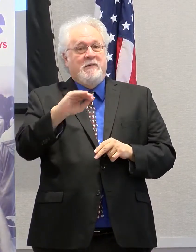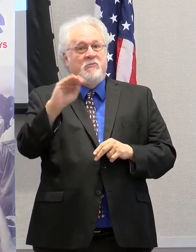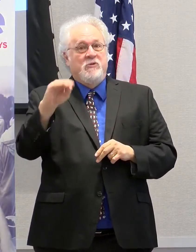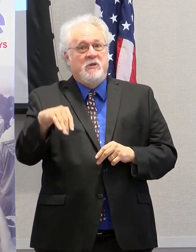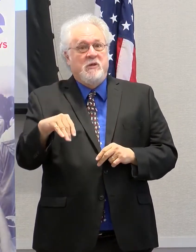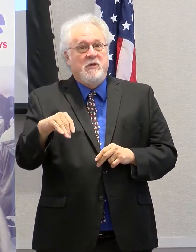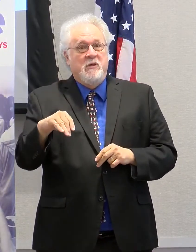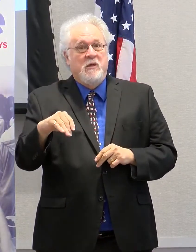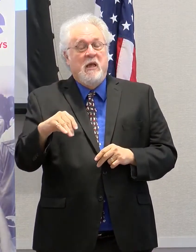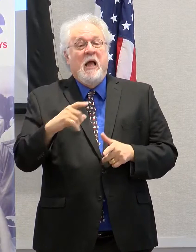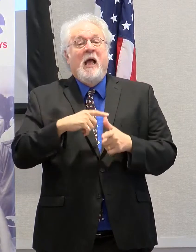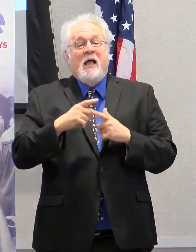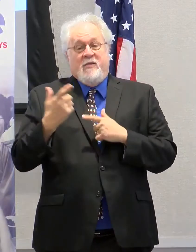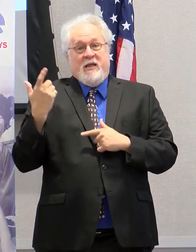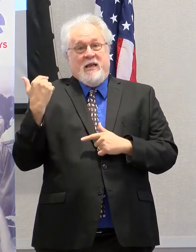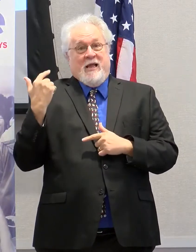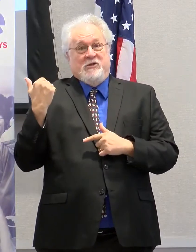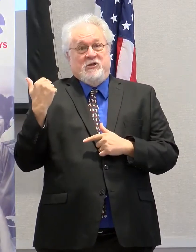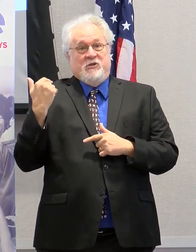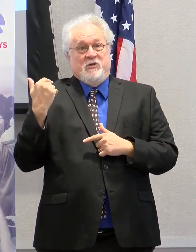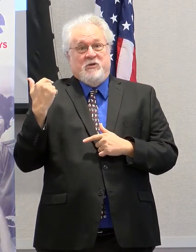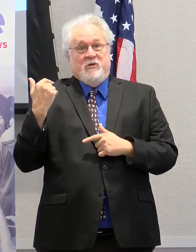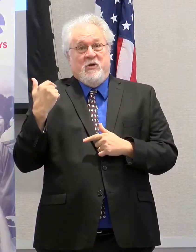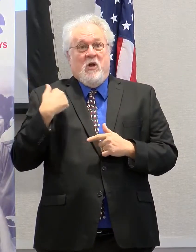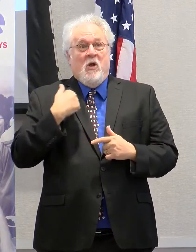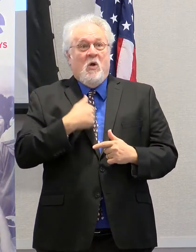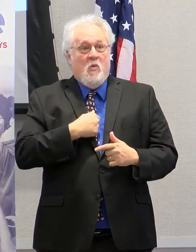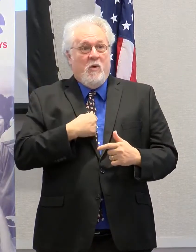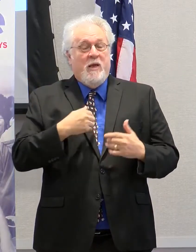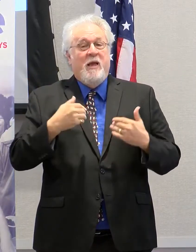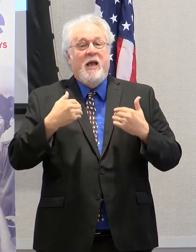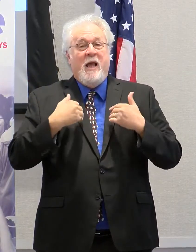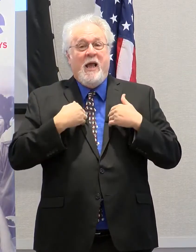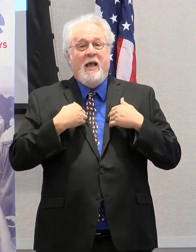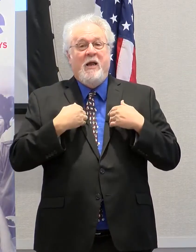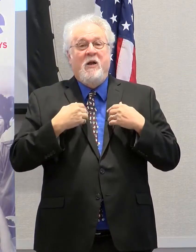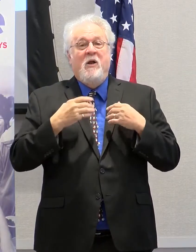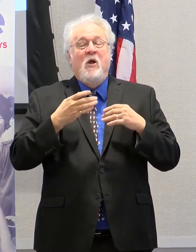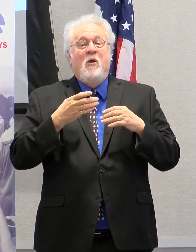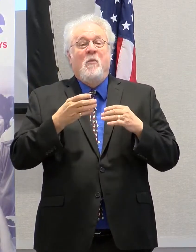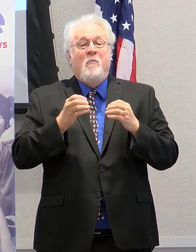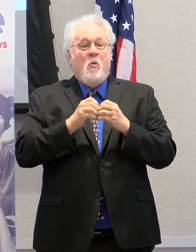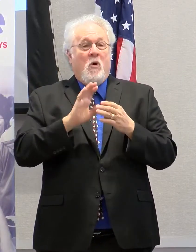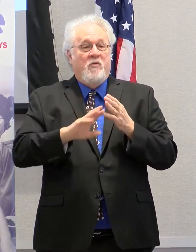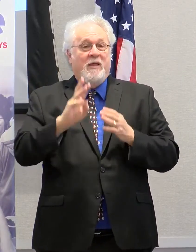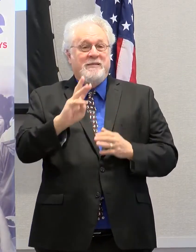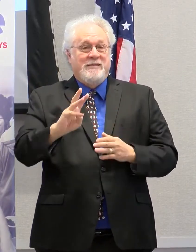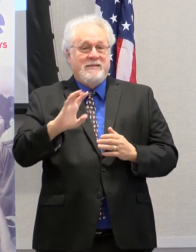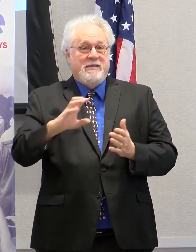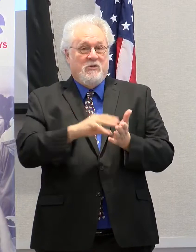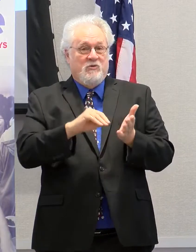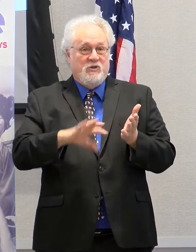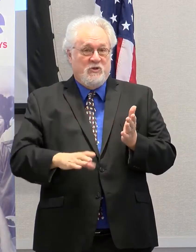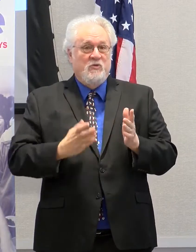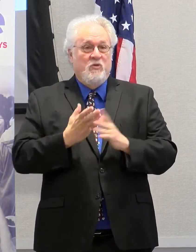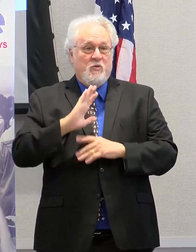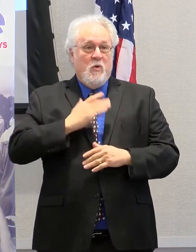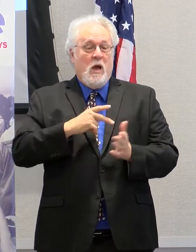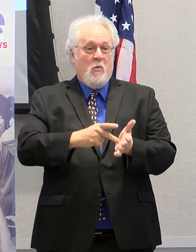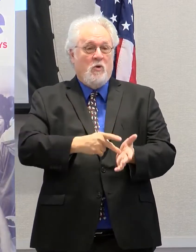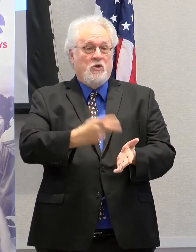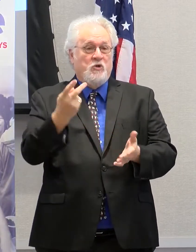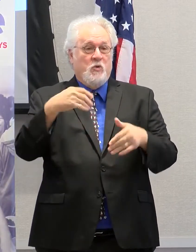And last year, we actually hosted over 600 students through our dual